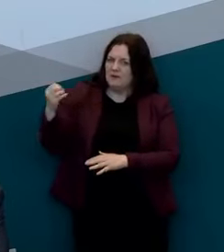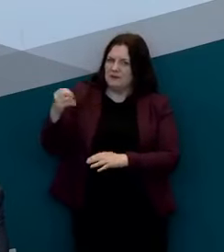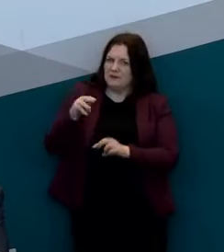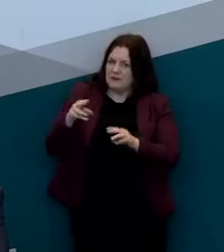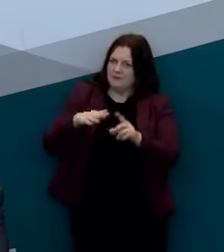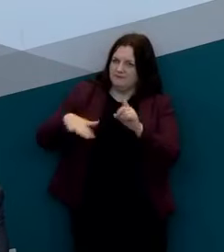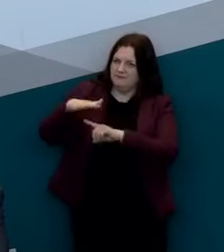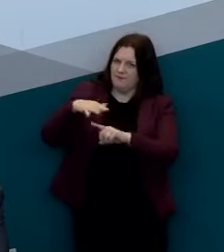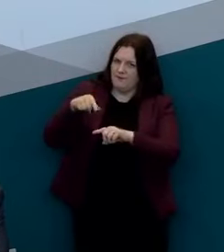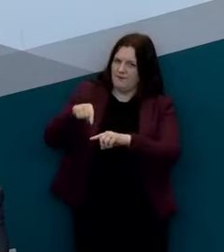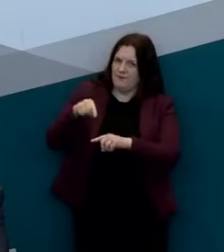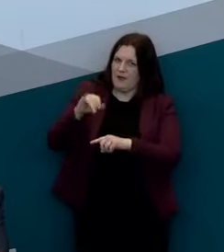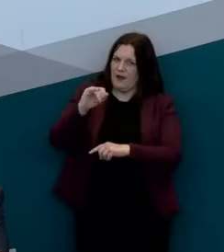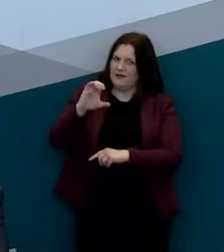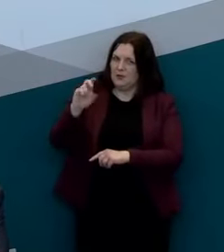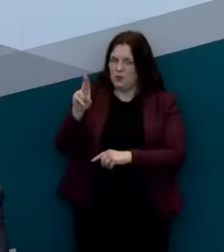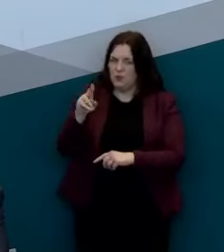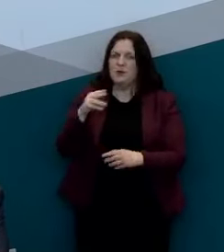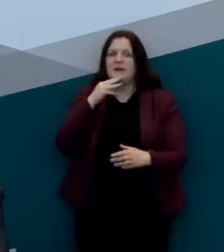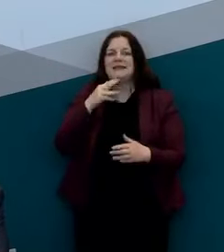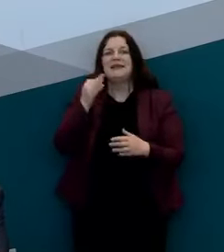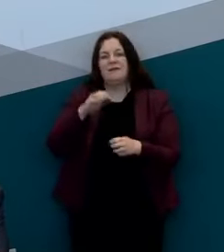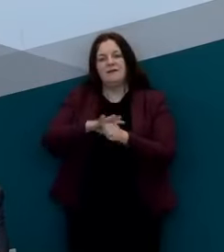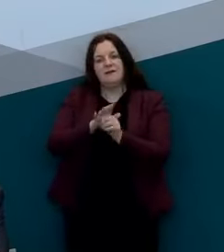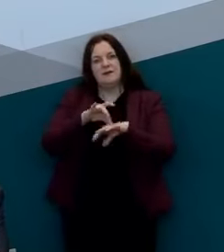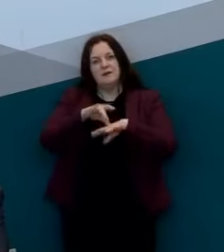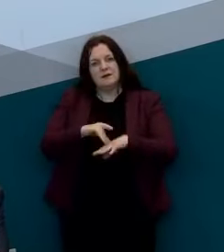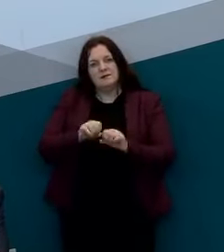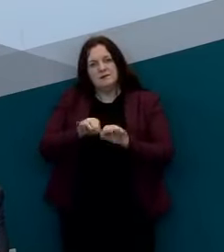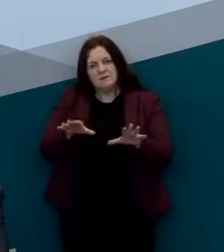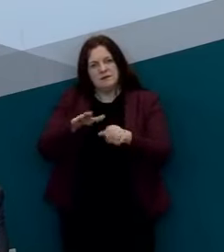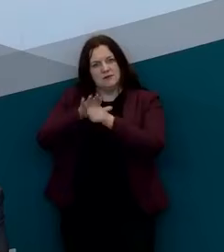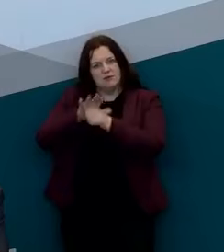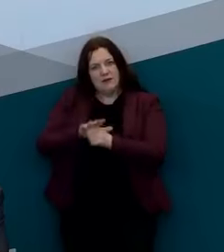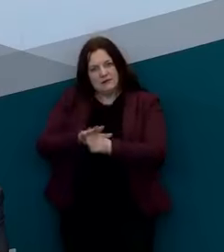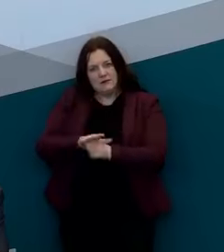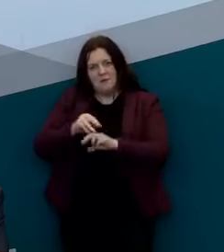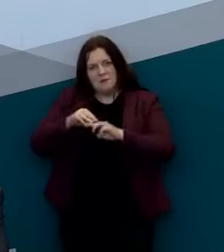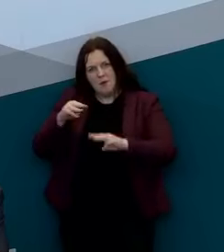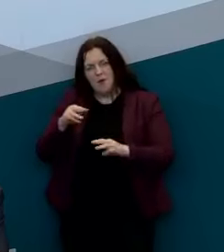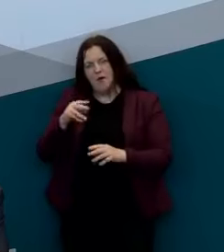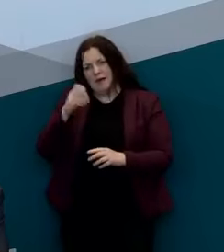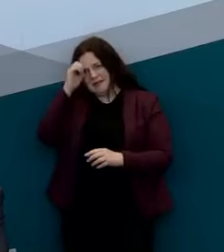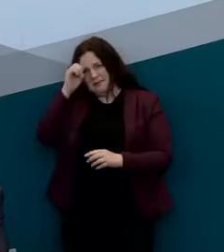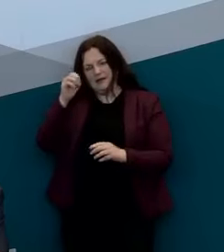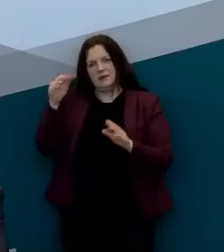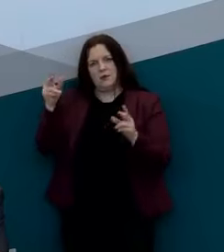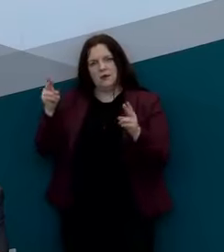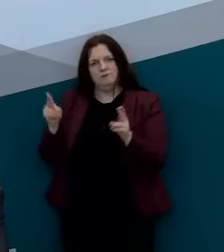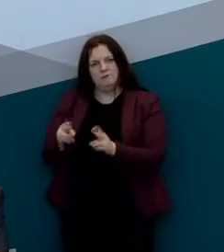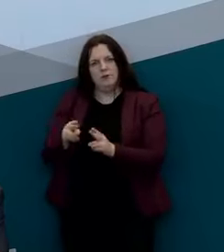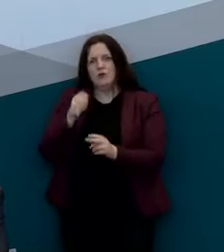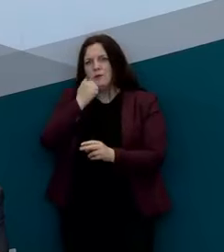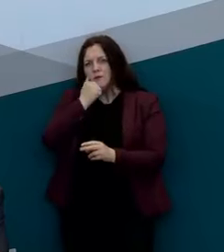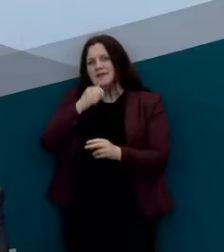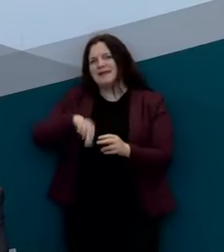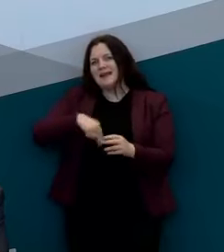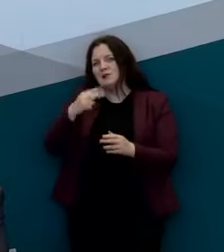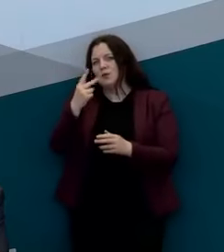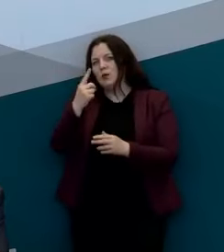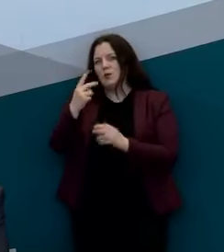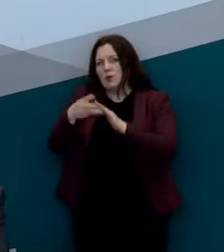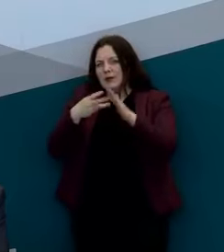care and if the disease is suppressed one would expect that number to decline over the coming week or 10 days